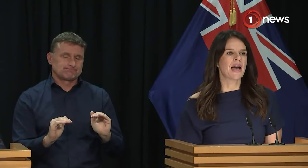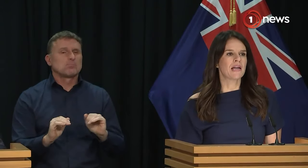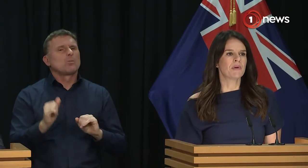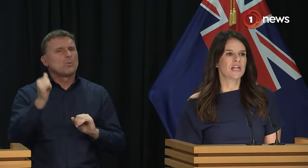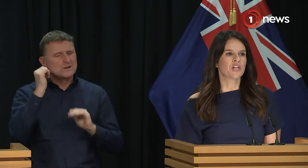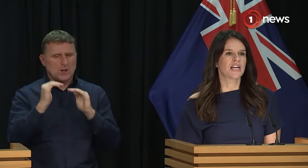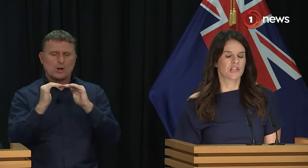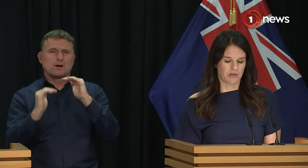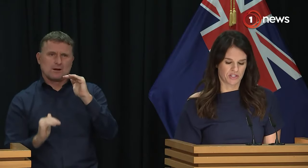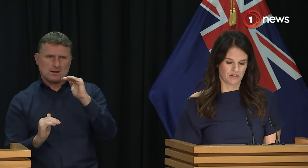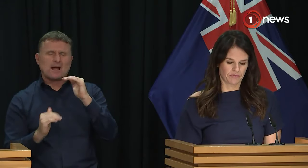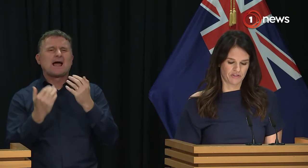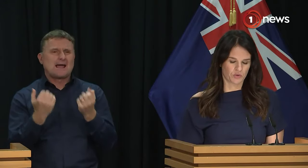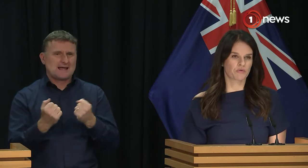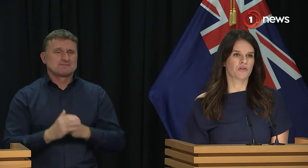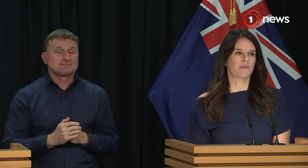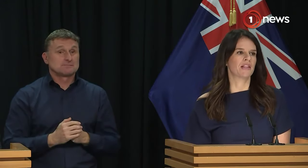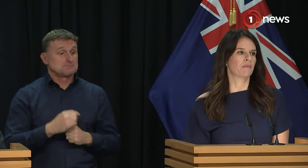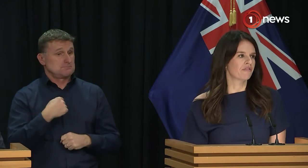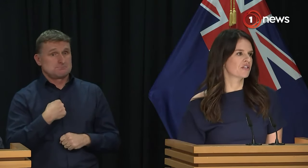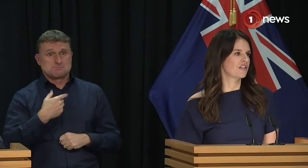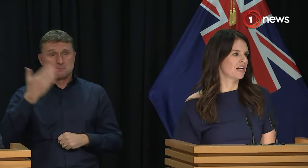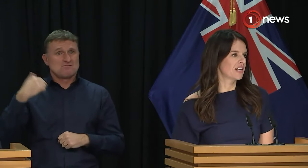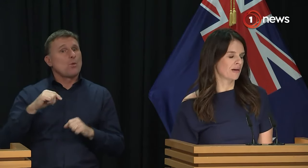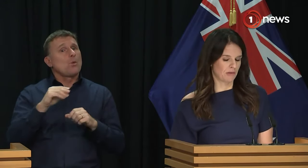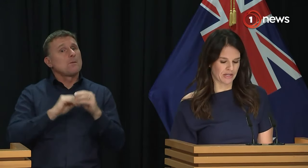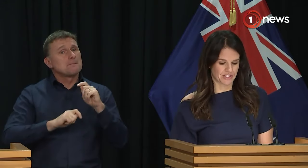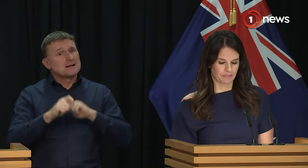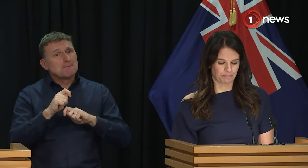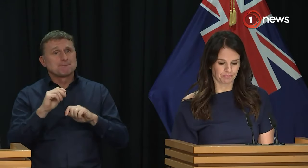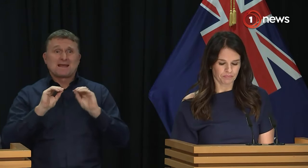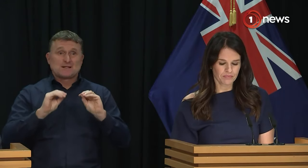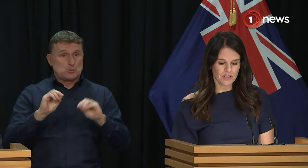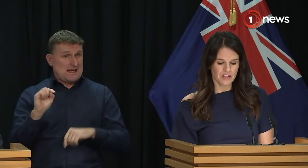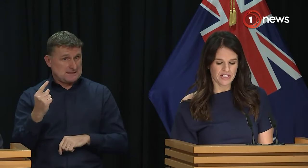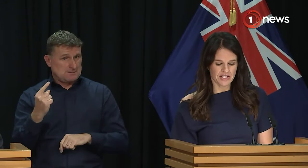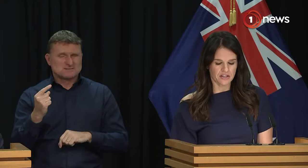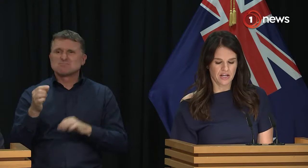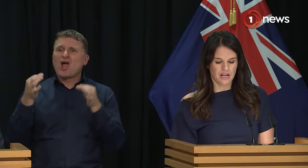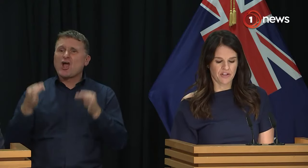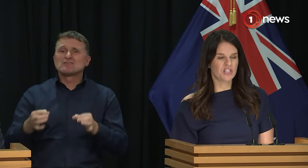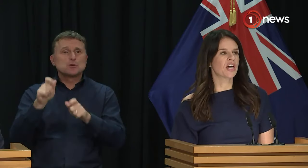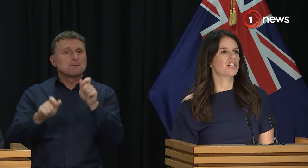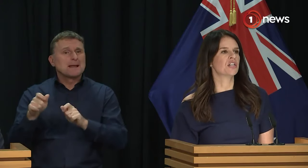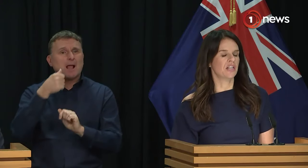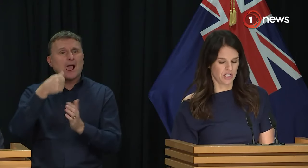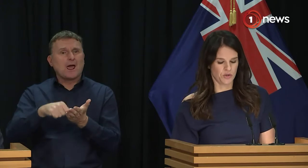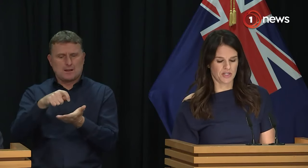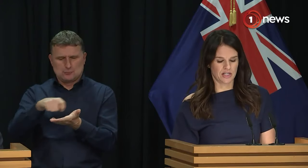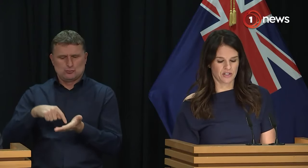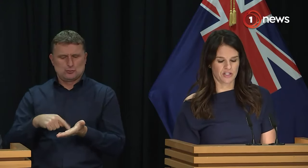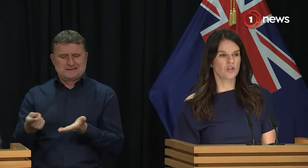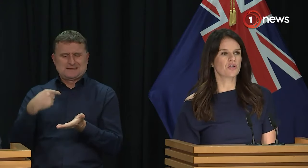When I became education minister officials wrote to me in the briefing to the incoming minister and they said that education